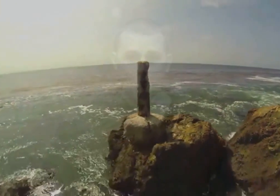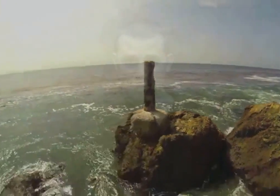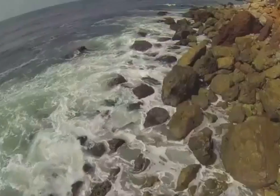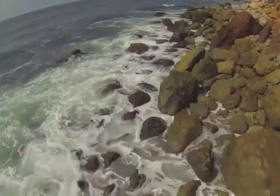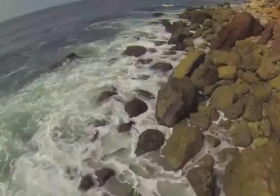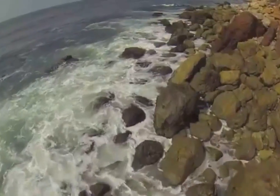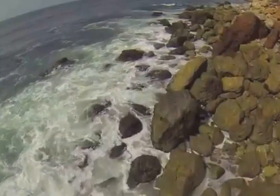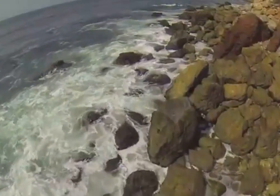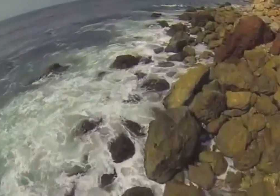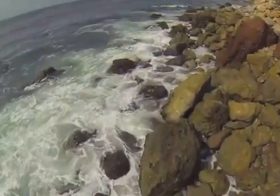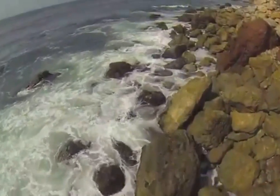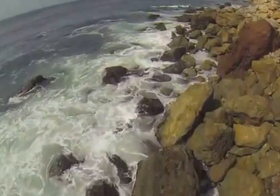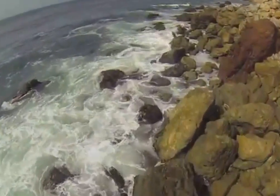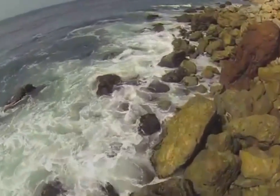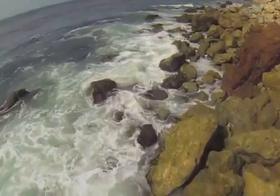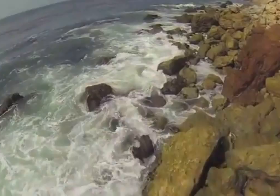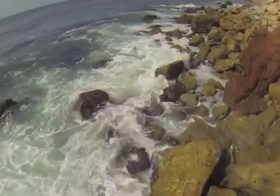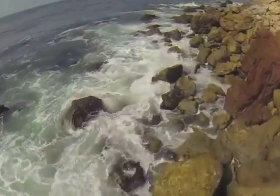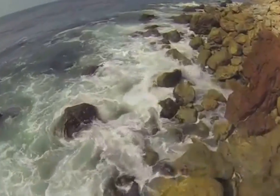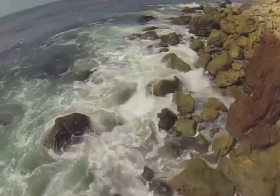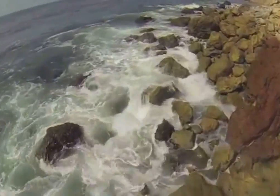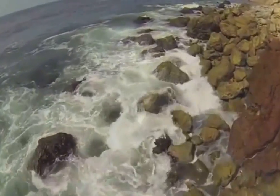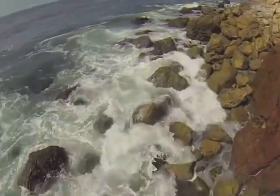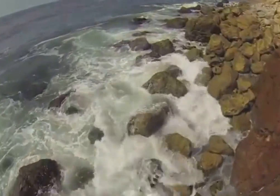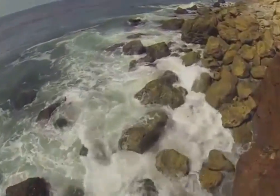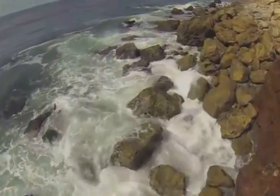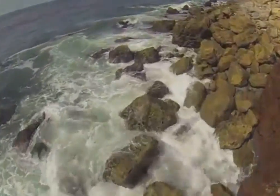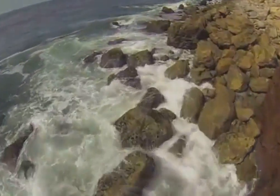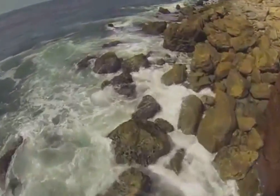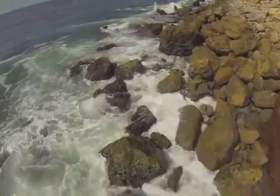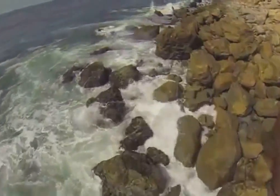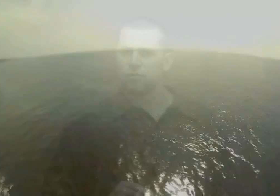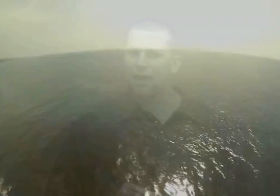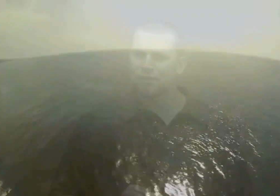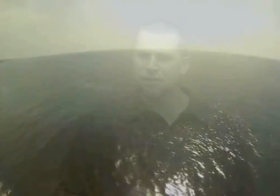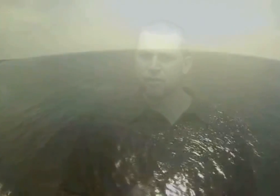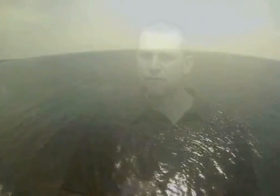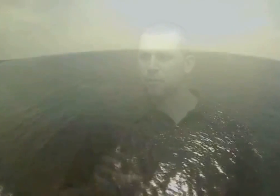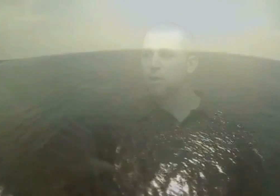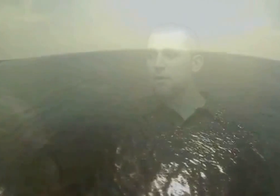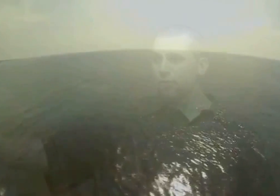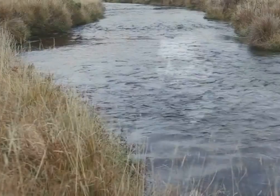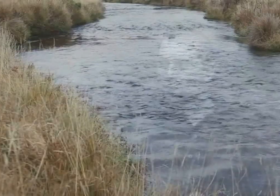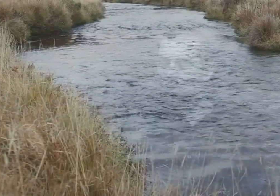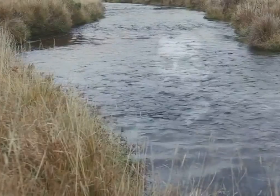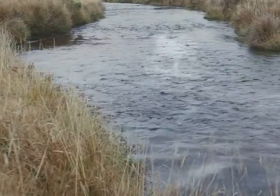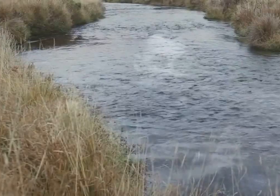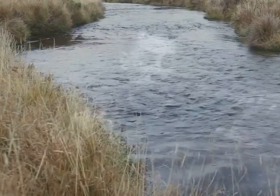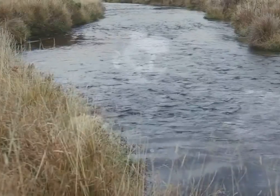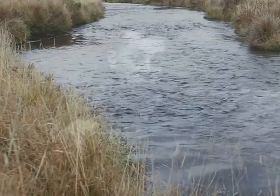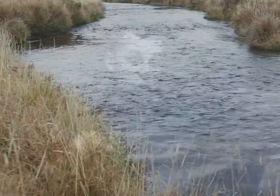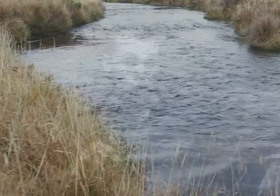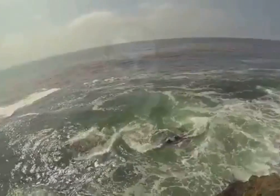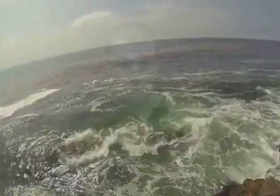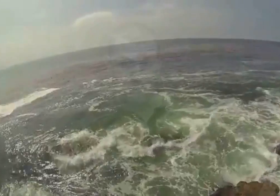ocean. But, in order for him to make the circumstantial transition from freshwater to saltwater,